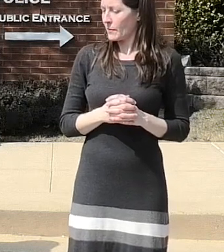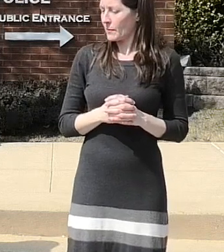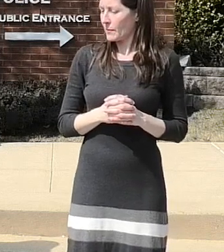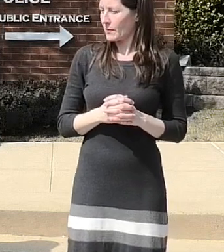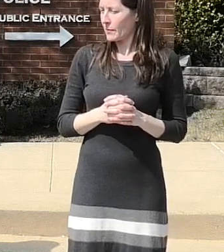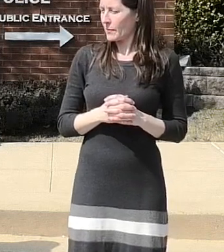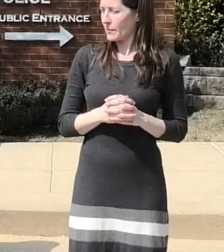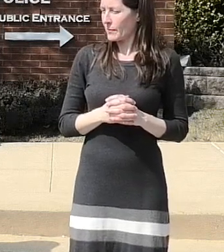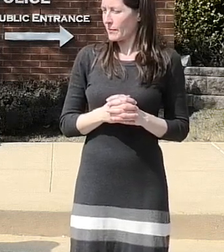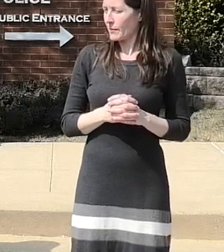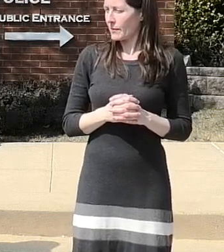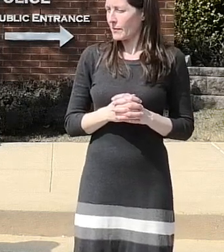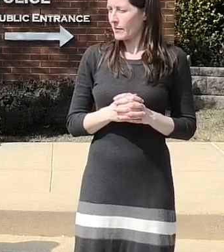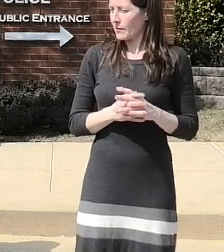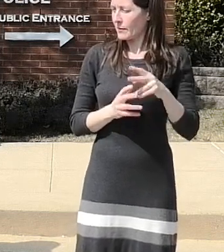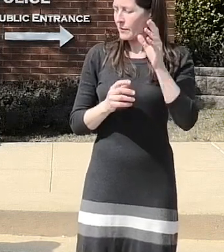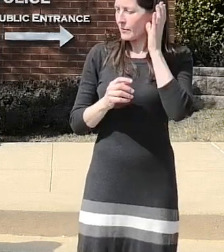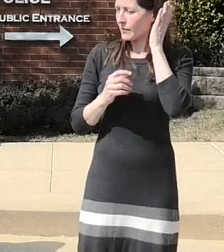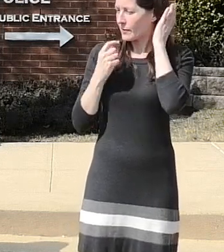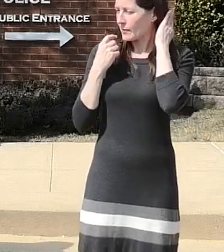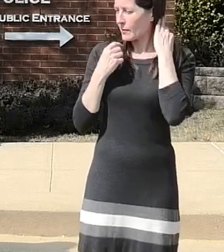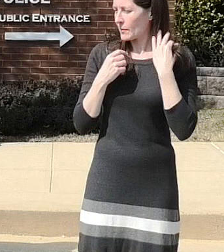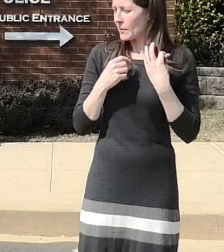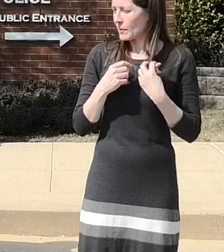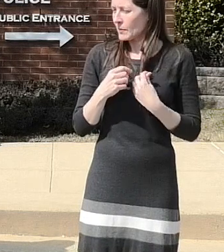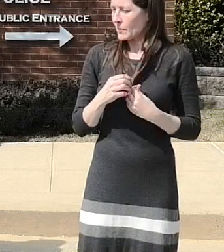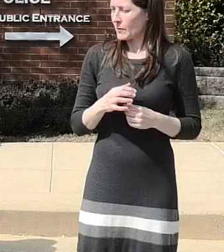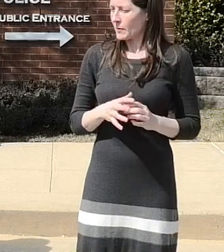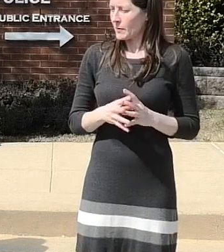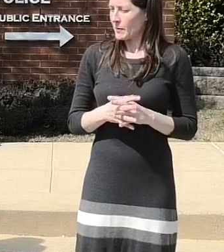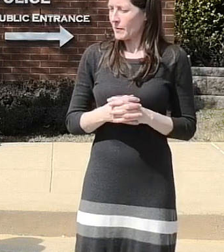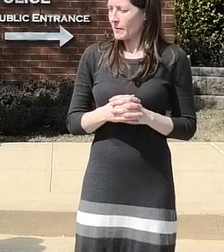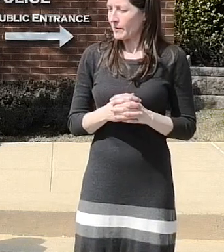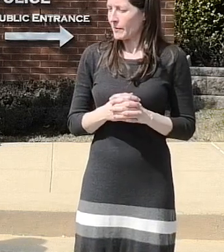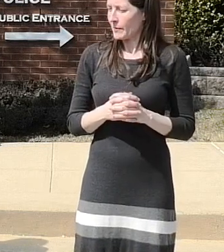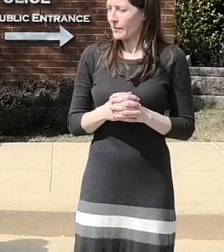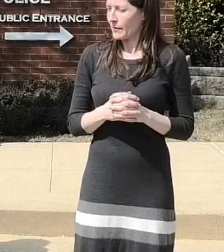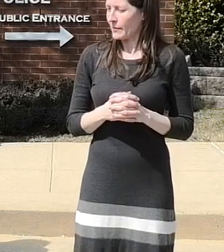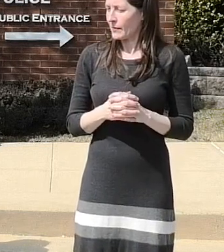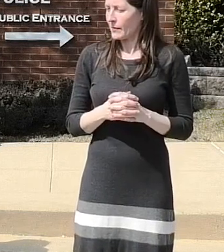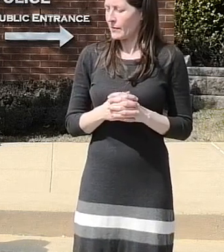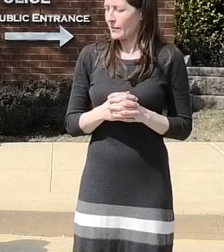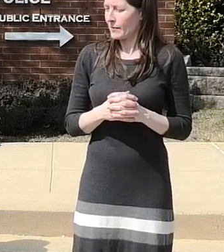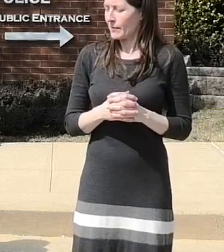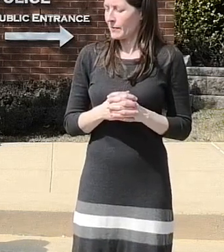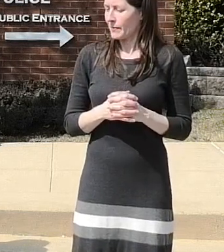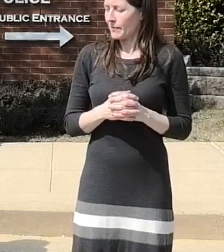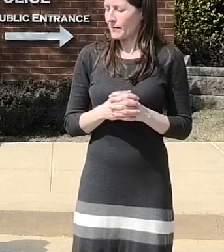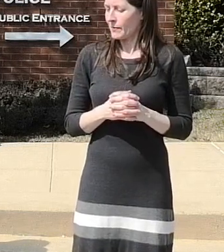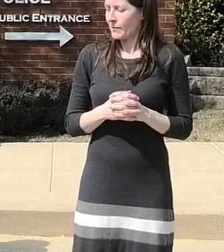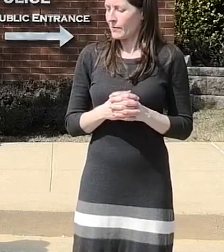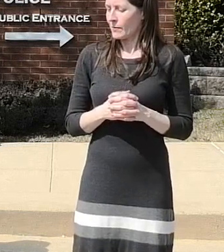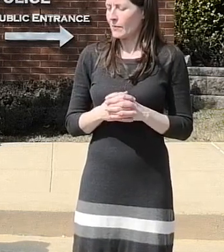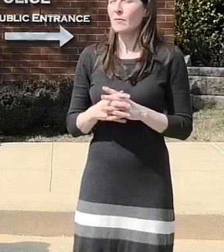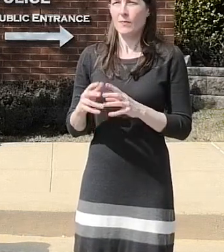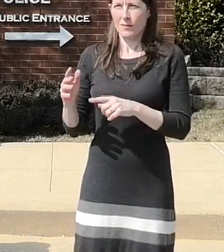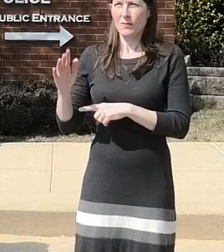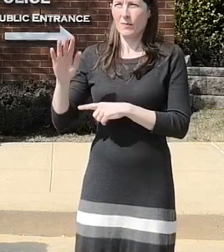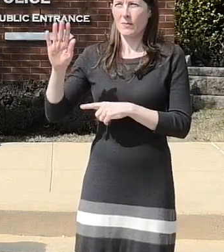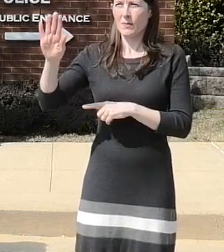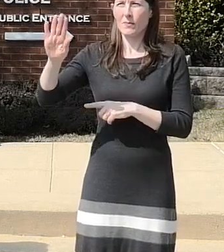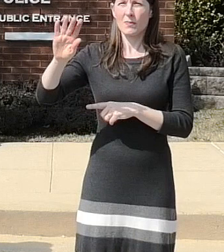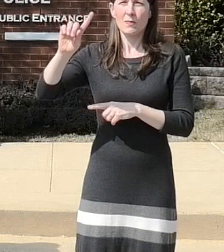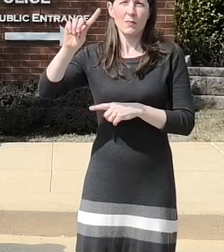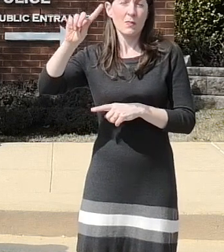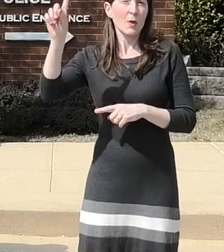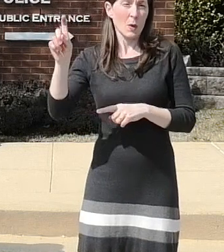about frederick county all of these different areas what was one of the main similarities between all of these people i'd say